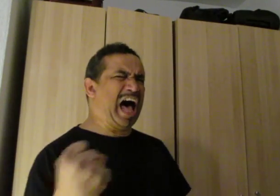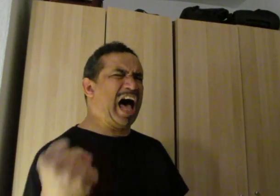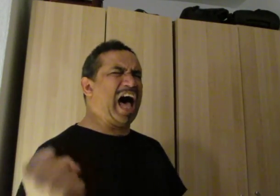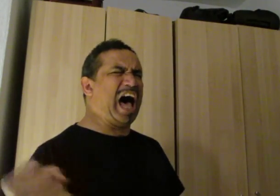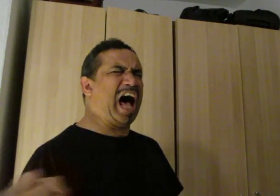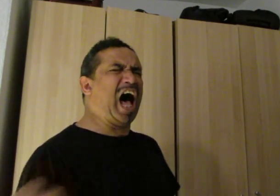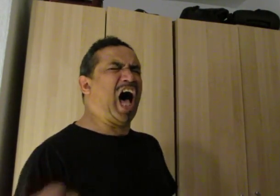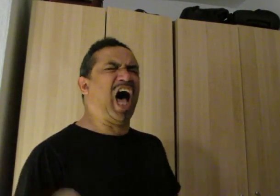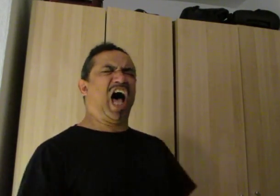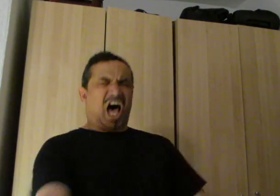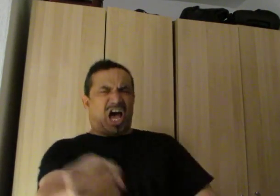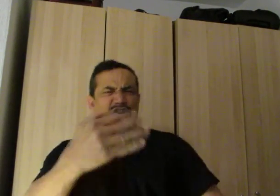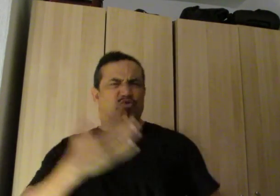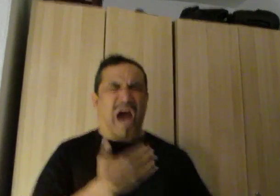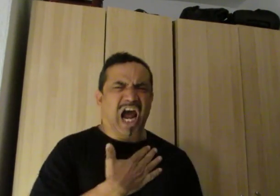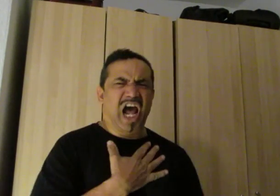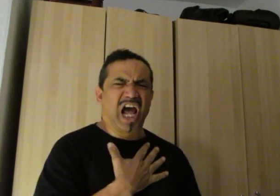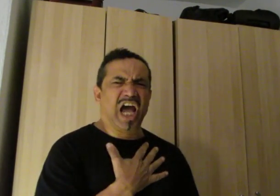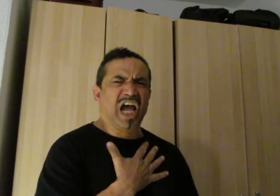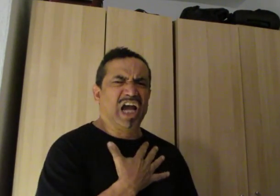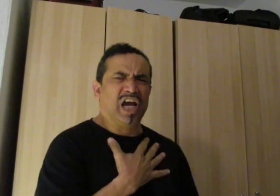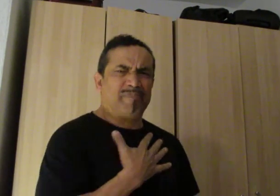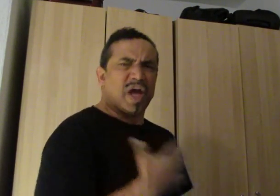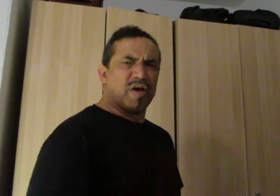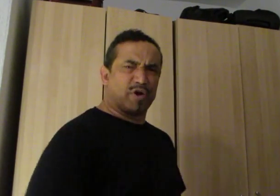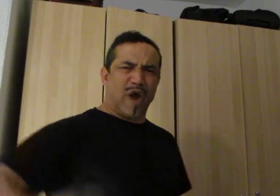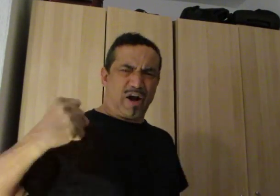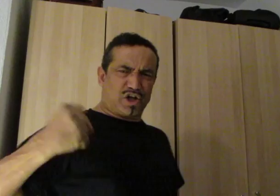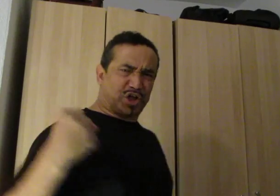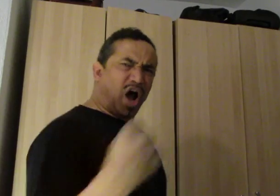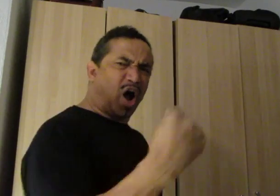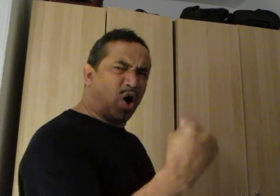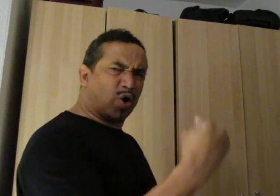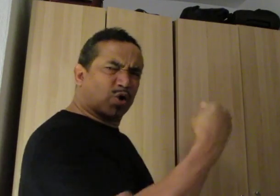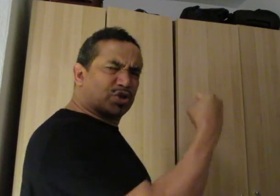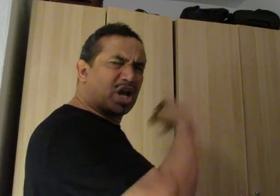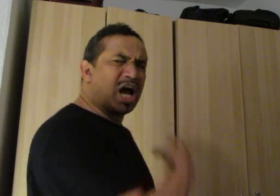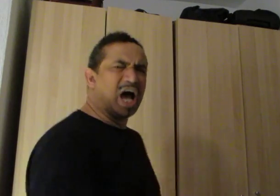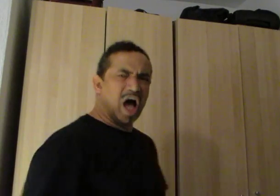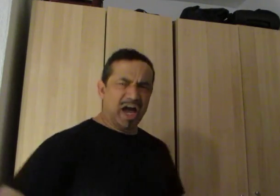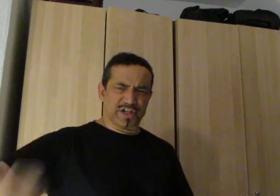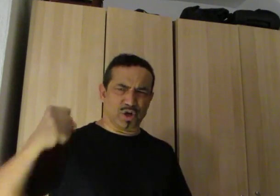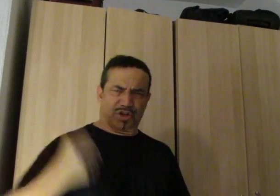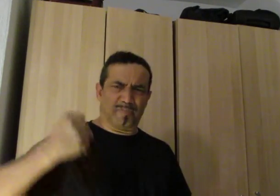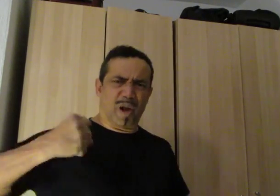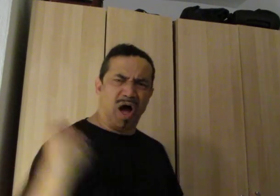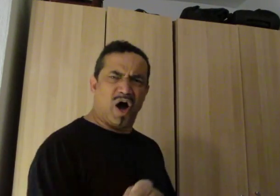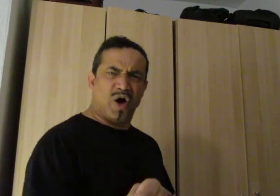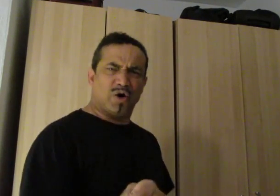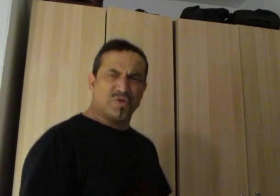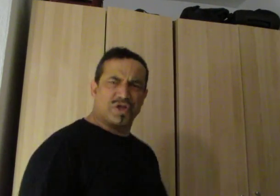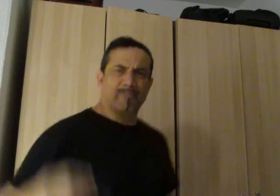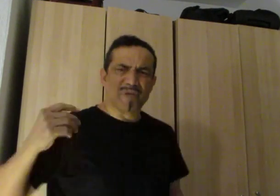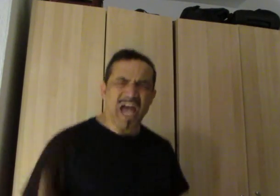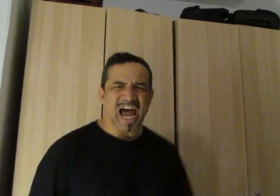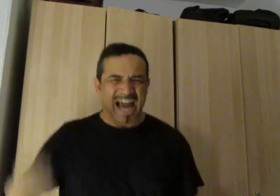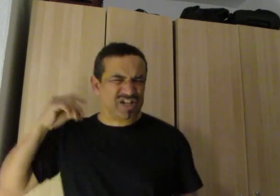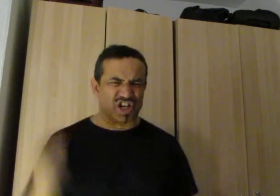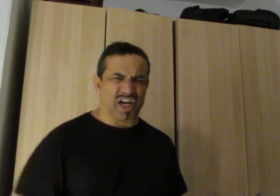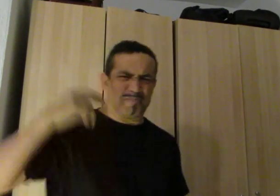way the record shows I took the blows and did it